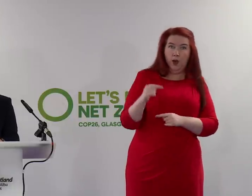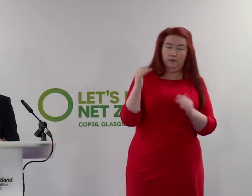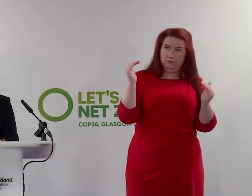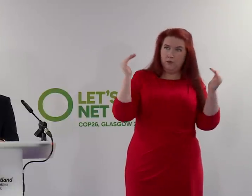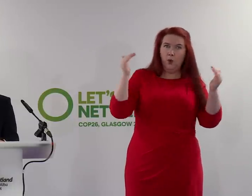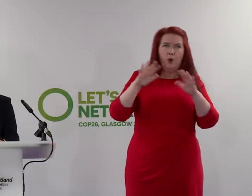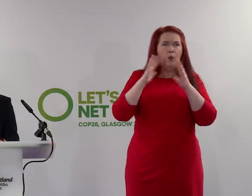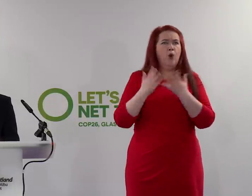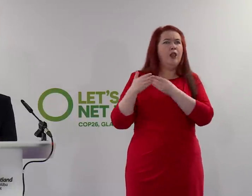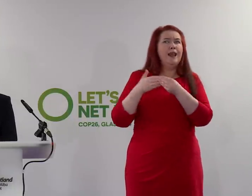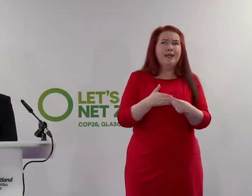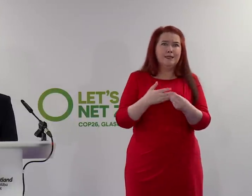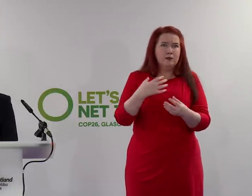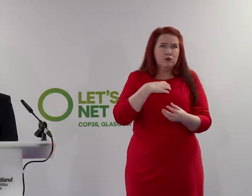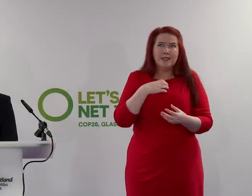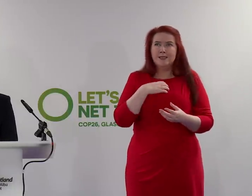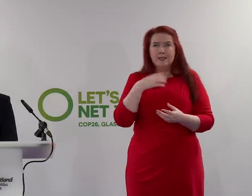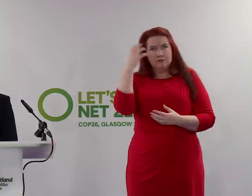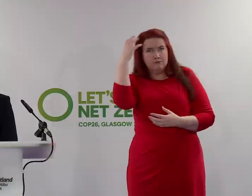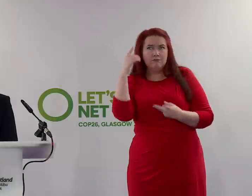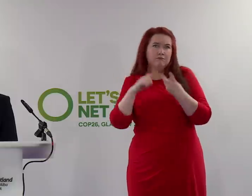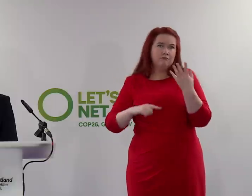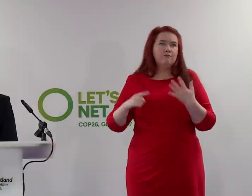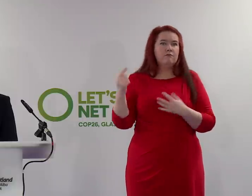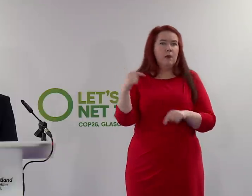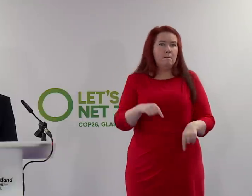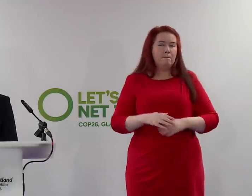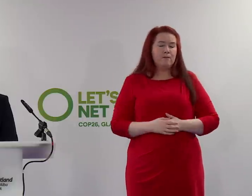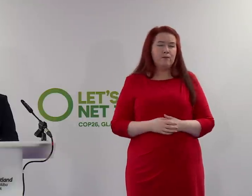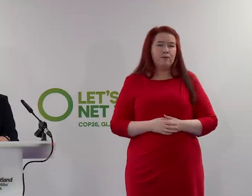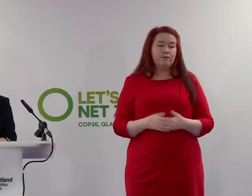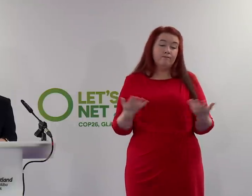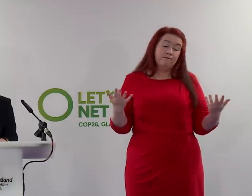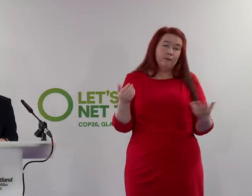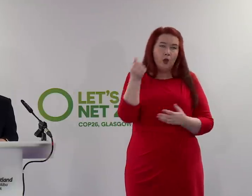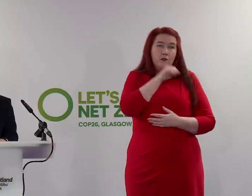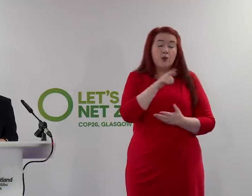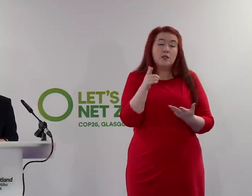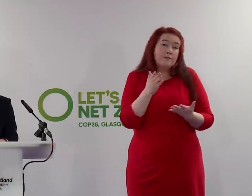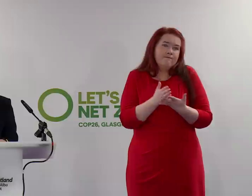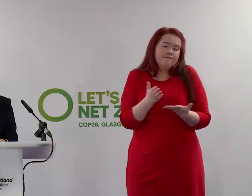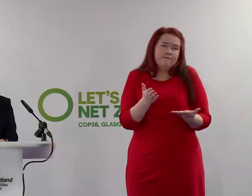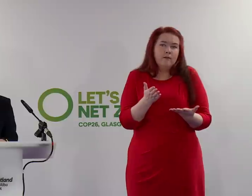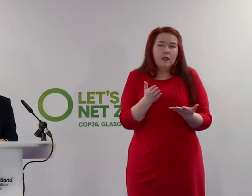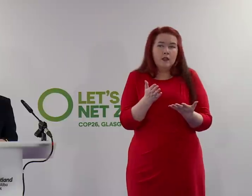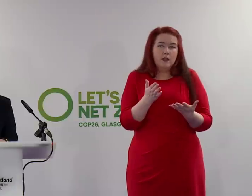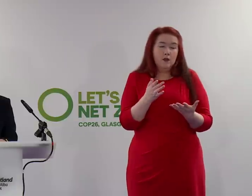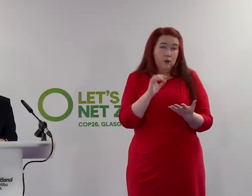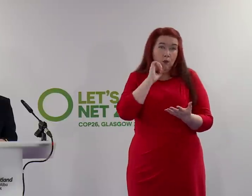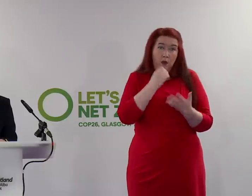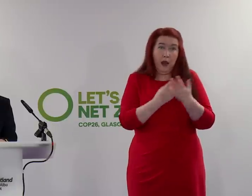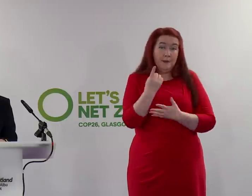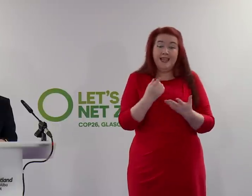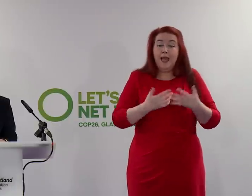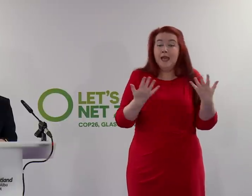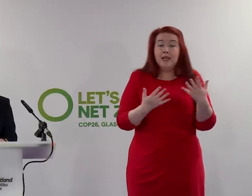world leaders who will be visiting. In light of all of that, it is inevitable, given how major event